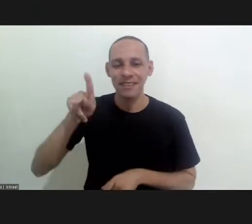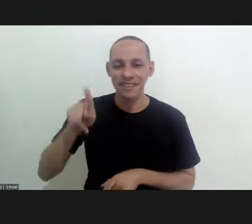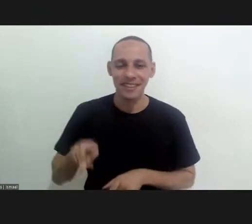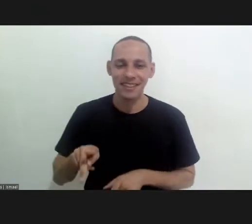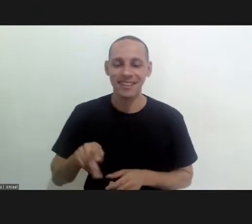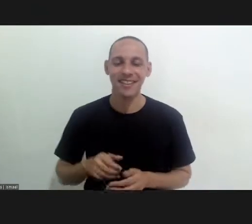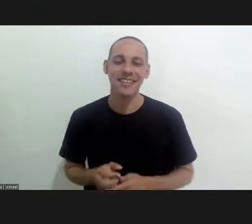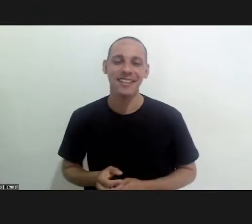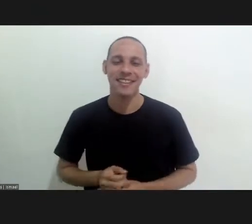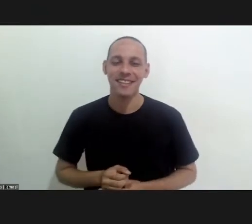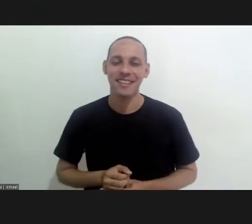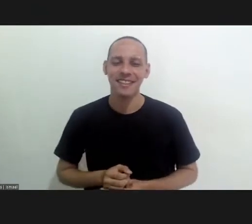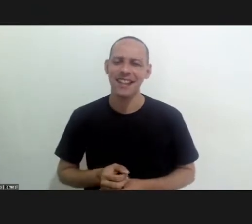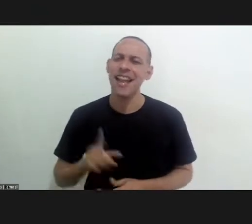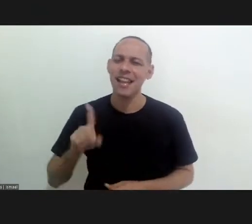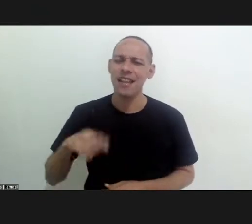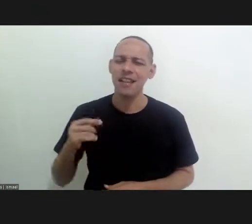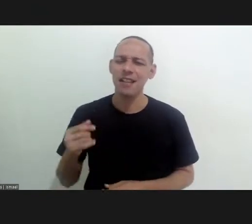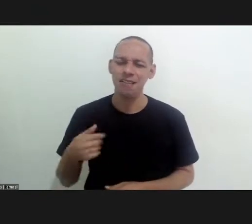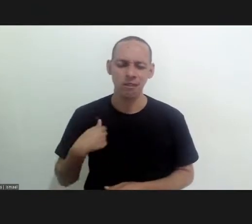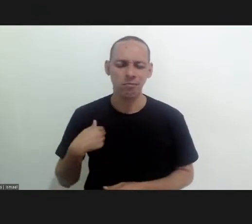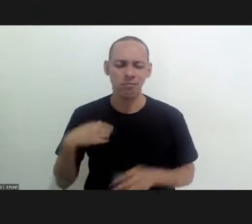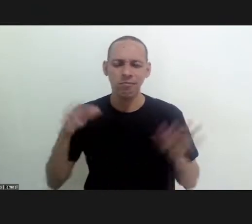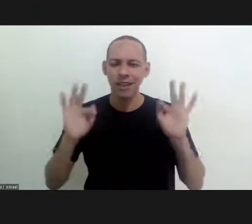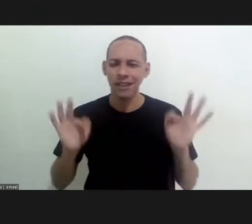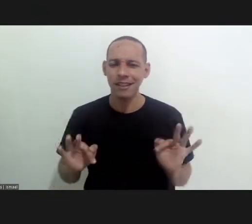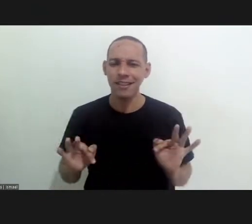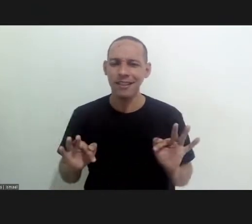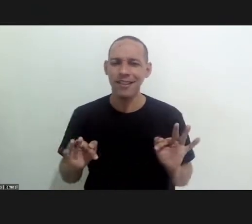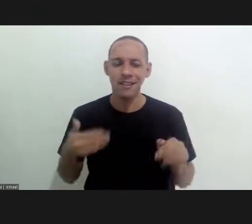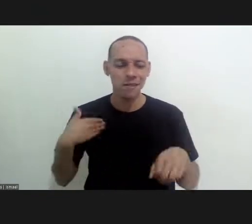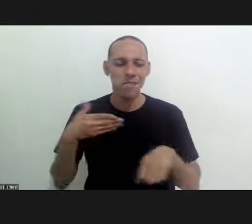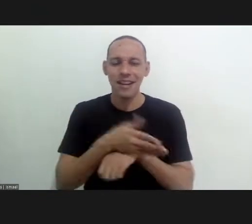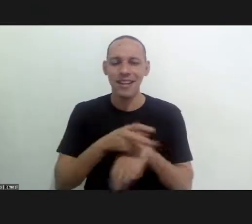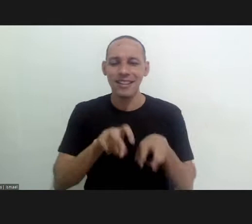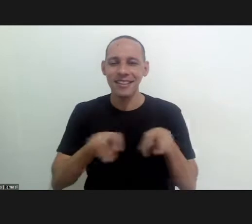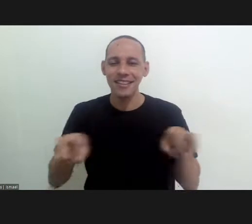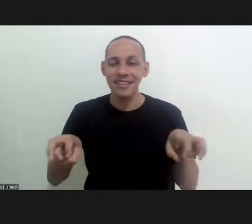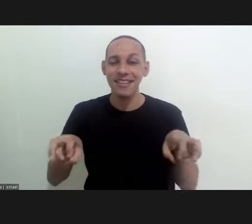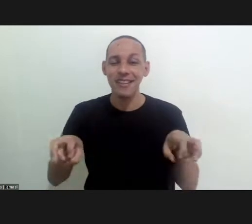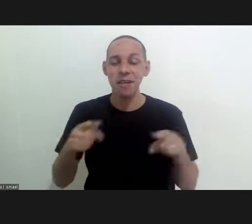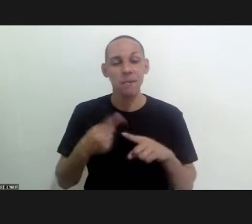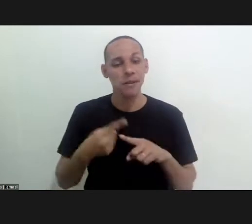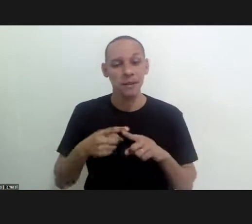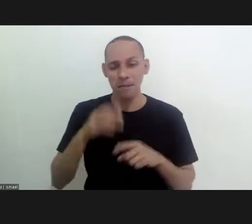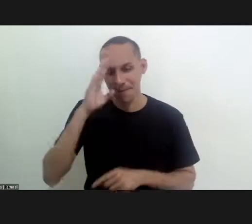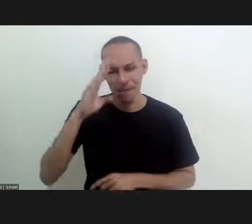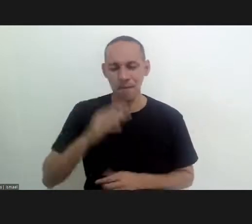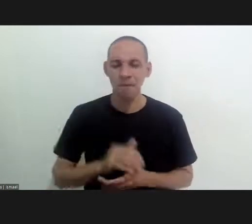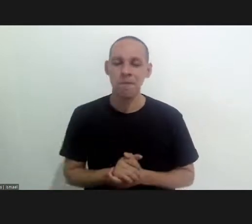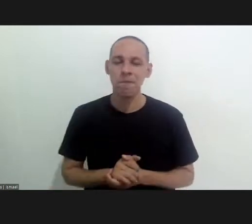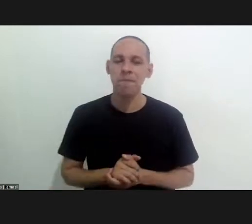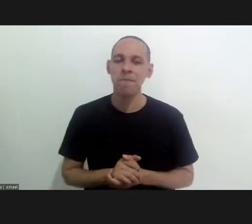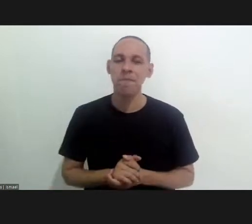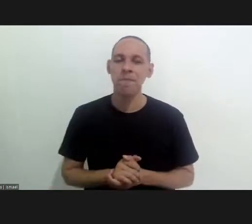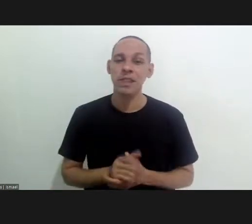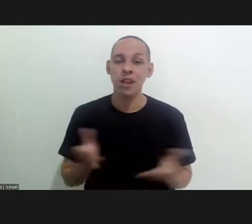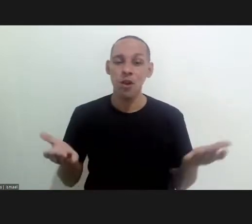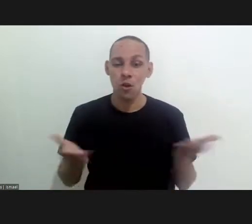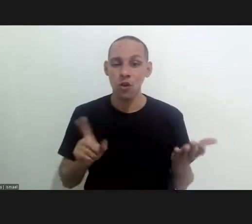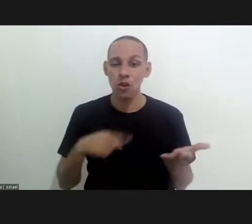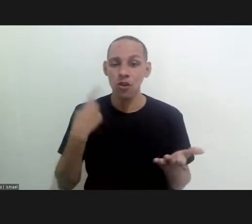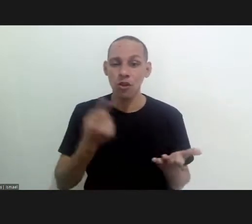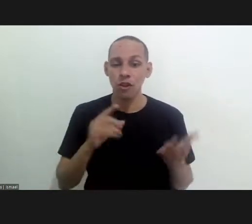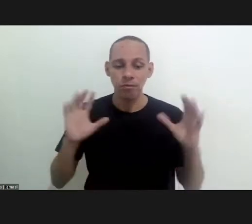through president nisa tindaja lima i'm very happy to participate in this roundtable especially because the fact that we're